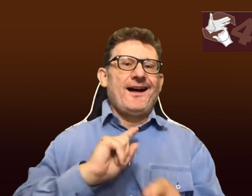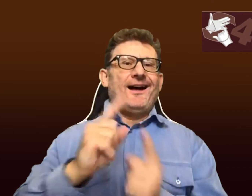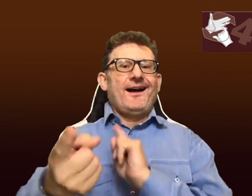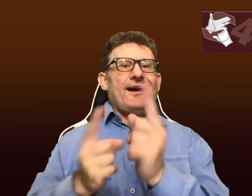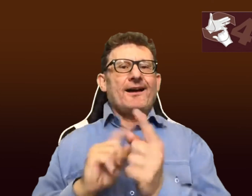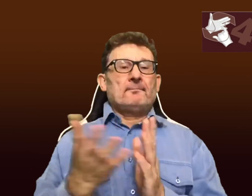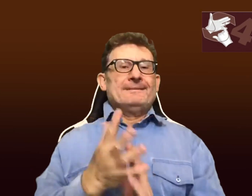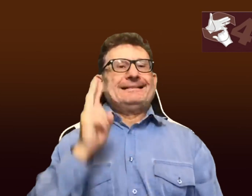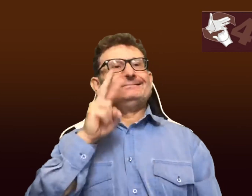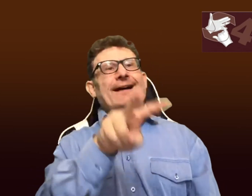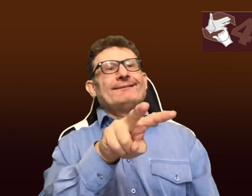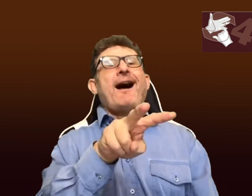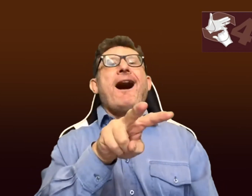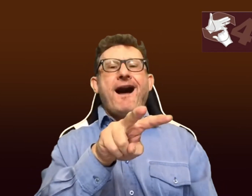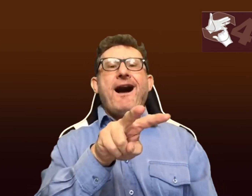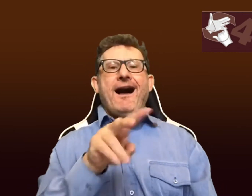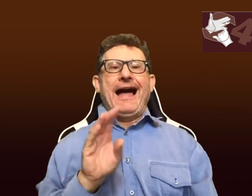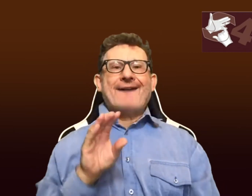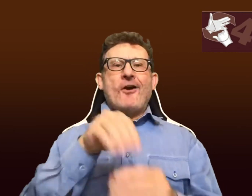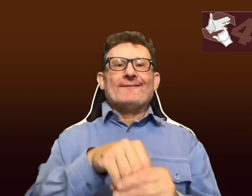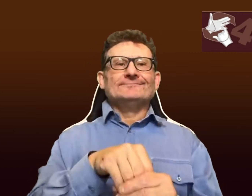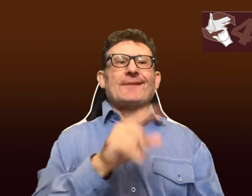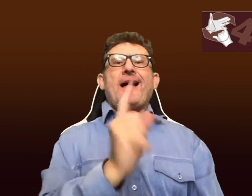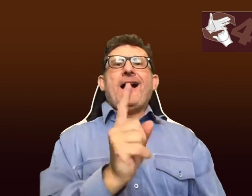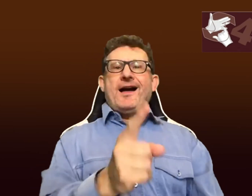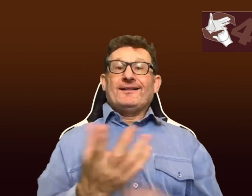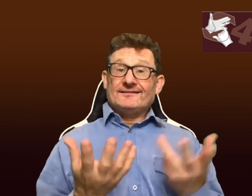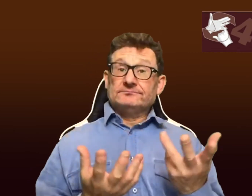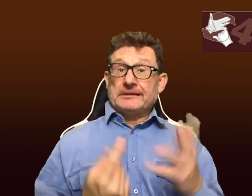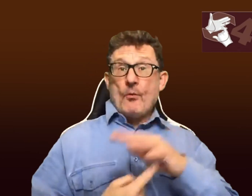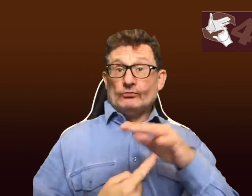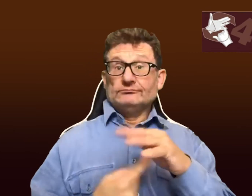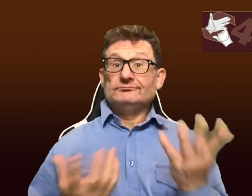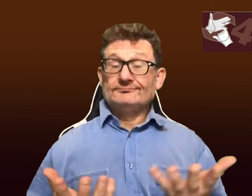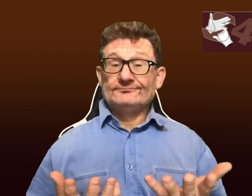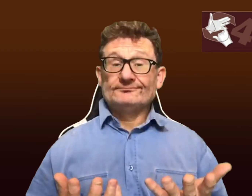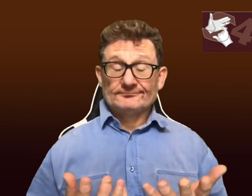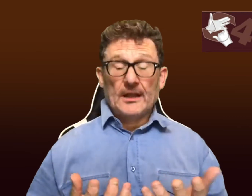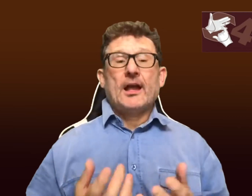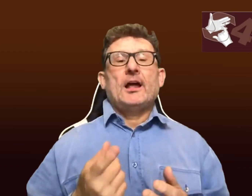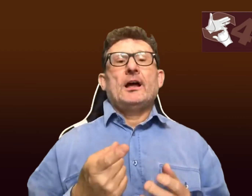contribute towards that conversation through the interpreter. So the deaf person's included, which is so important.